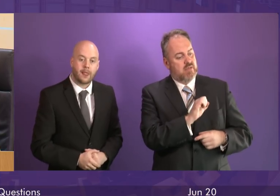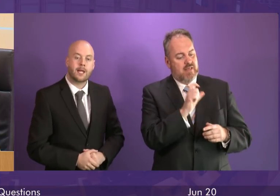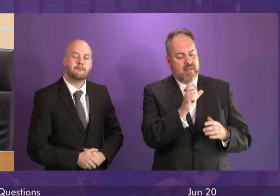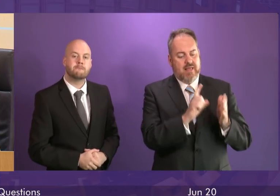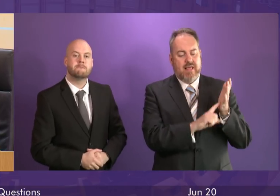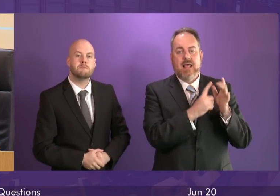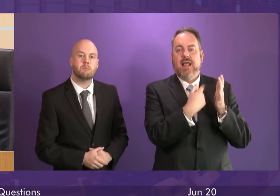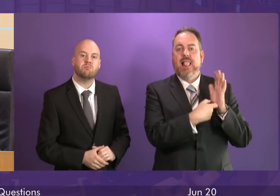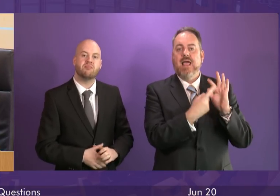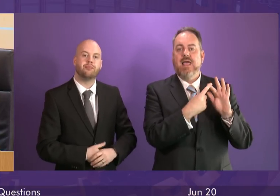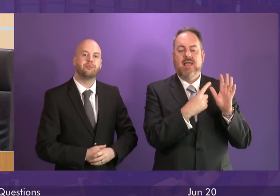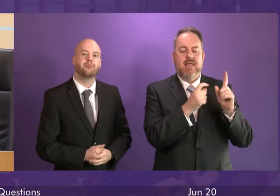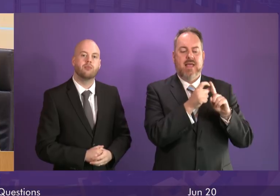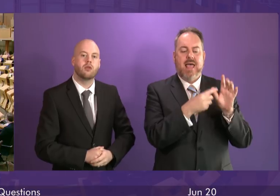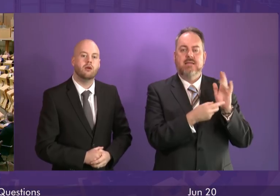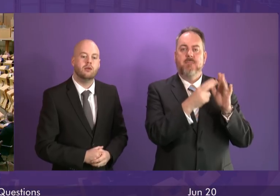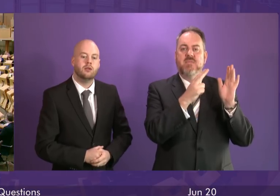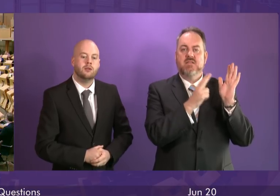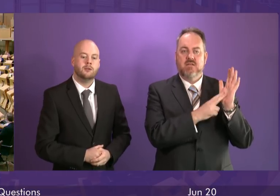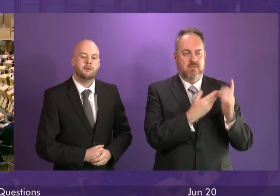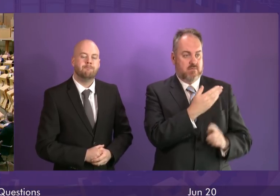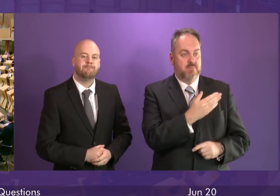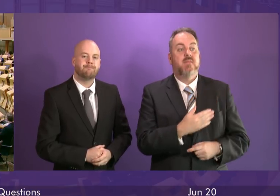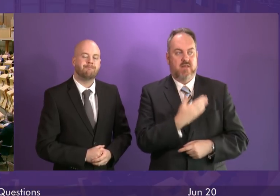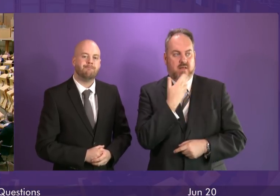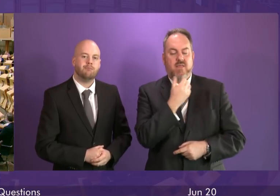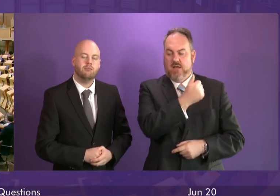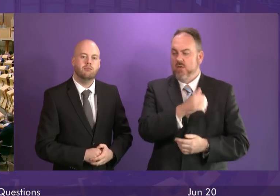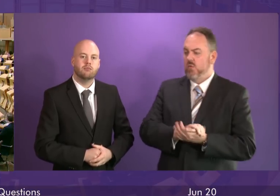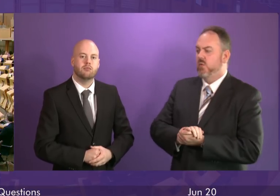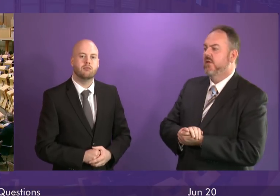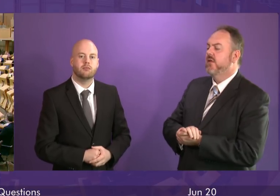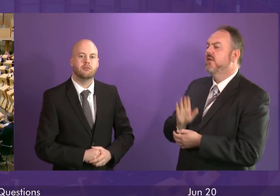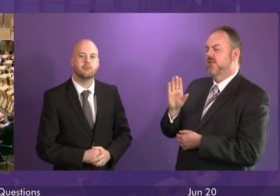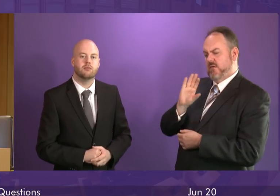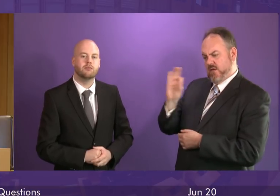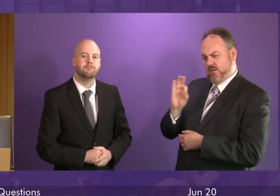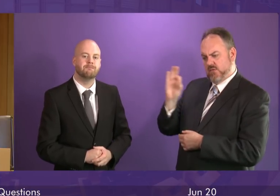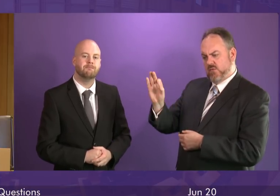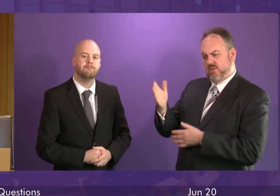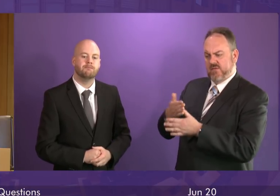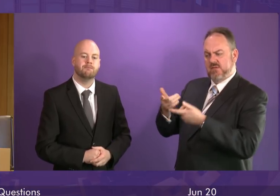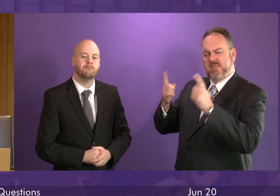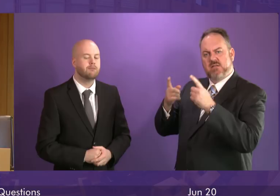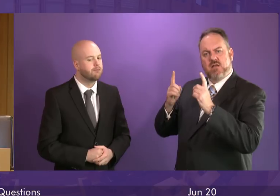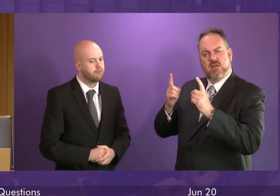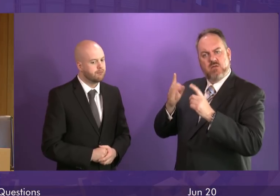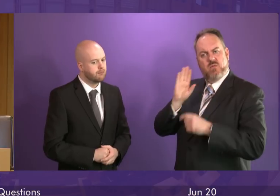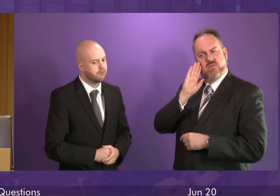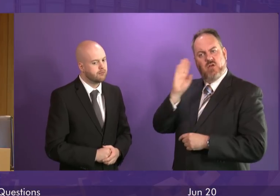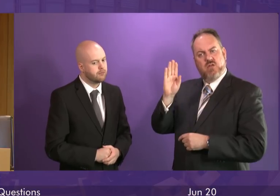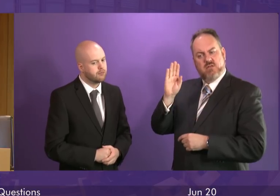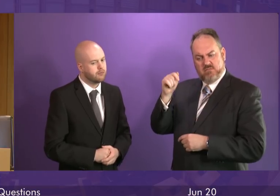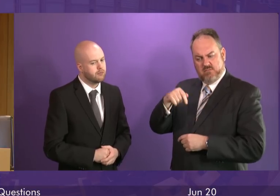Adamson to be followed by David Stewart. Claire Adamson. Thank you, Presiding Officer. First Minister, you will be aware of the redundancies announced at